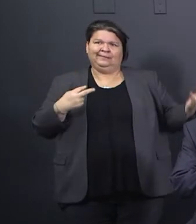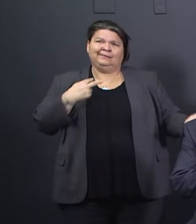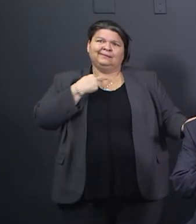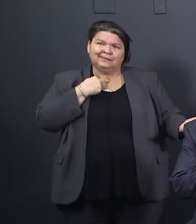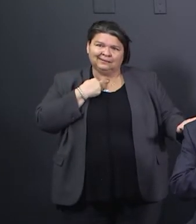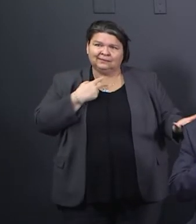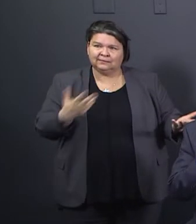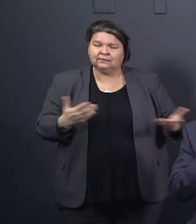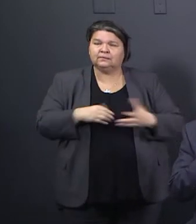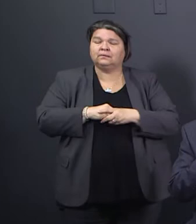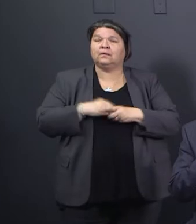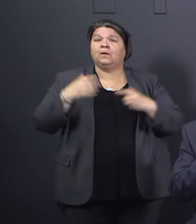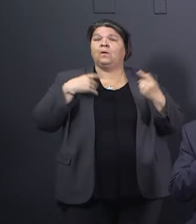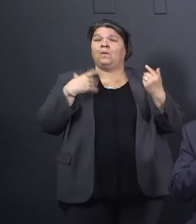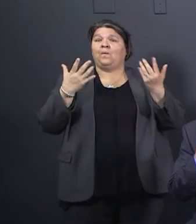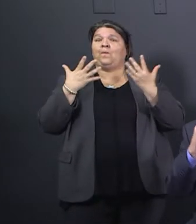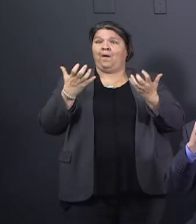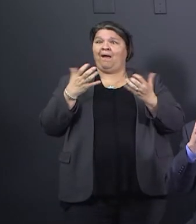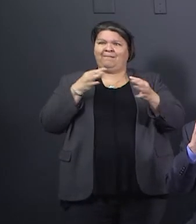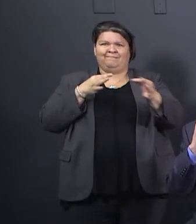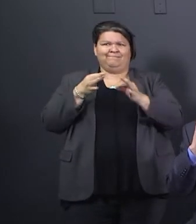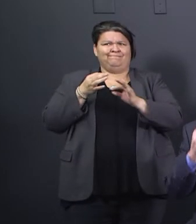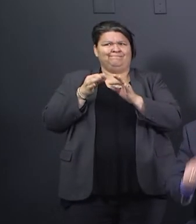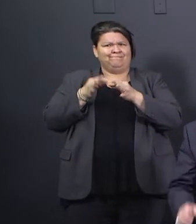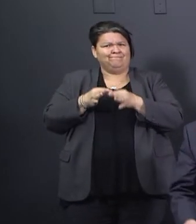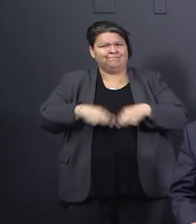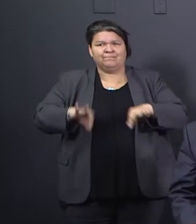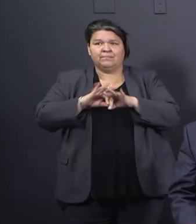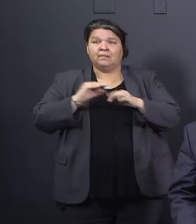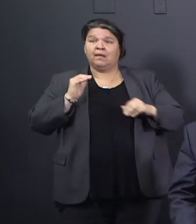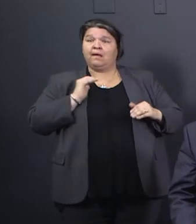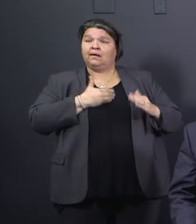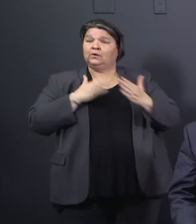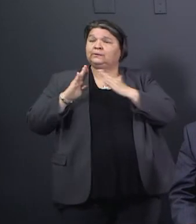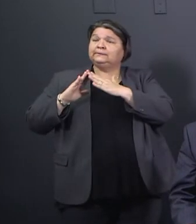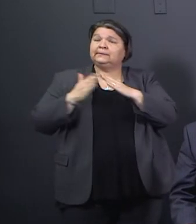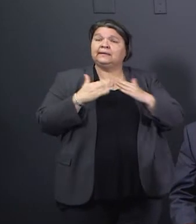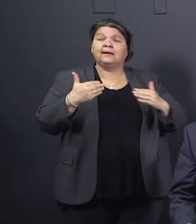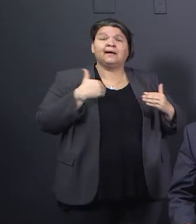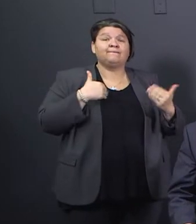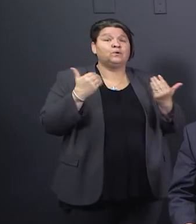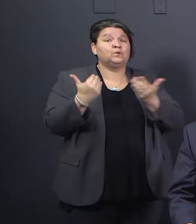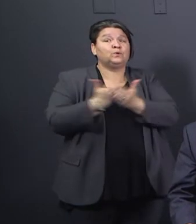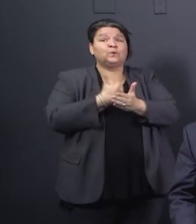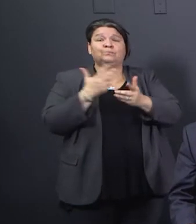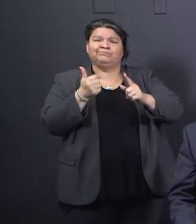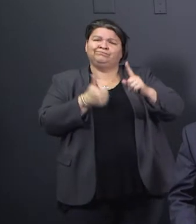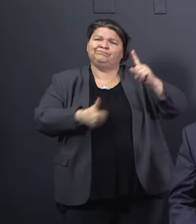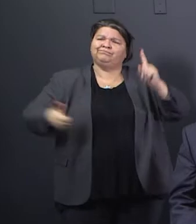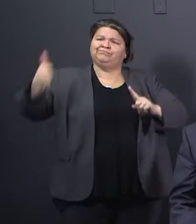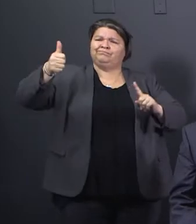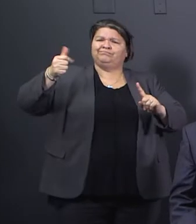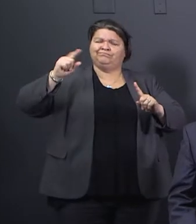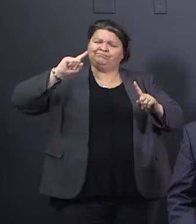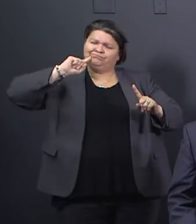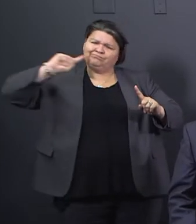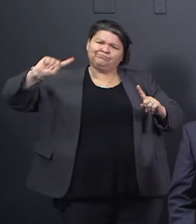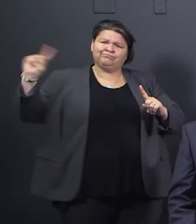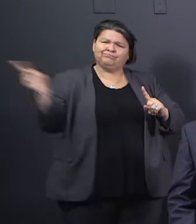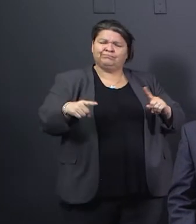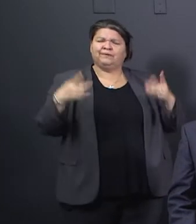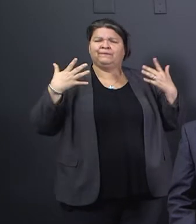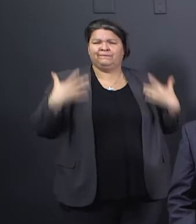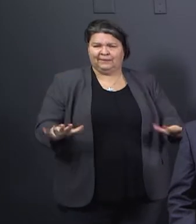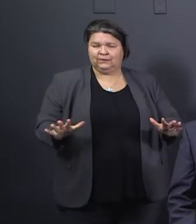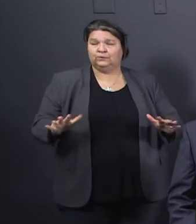executive orders from each one of our cities and the county as a whole and what that means as it relates to the Governor Abbott's